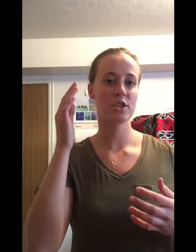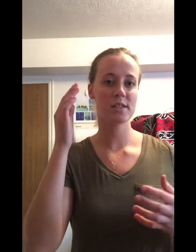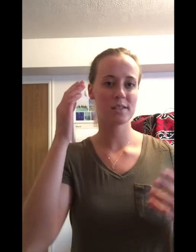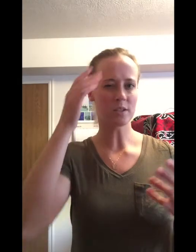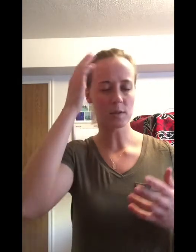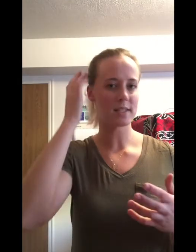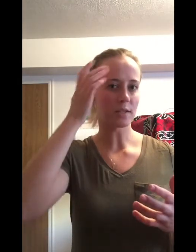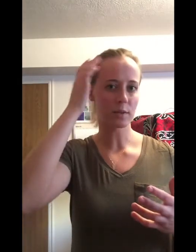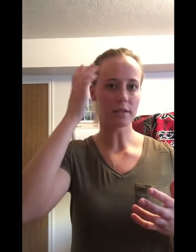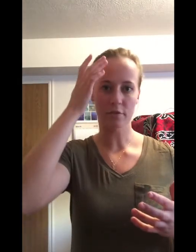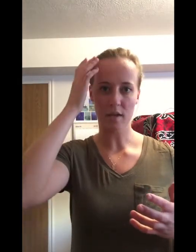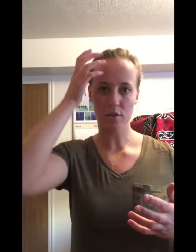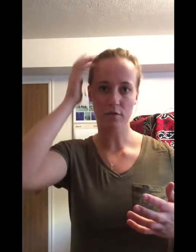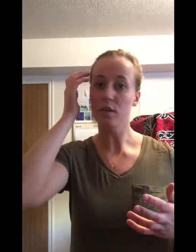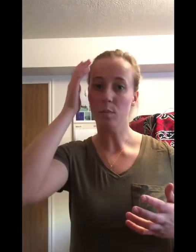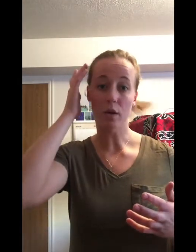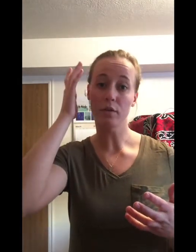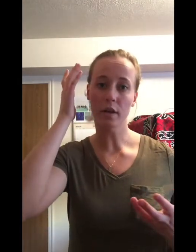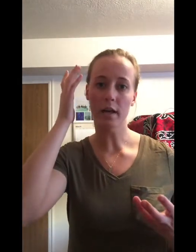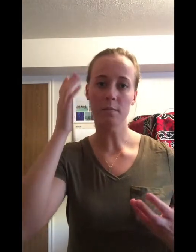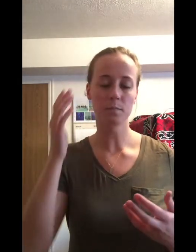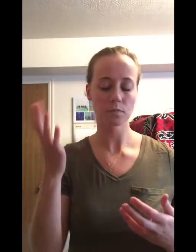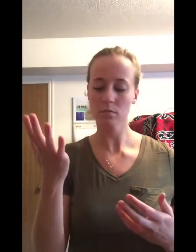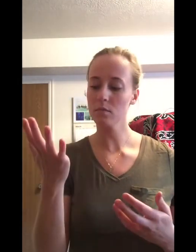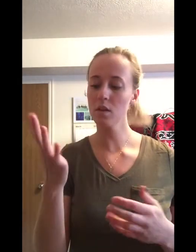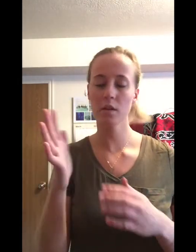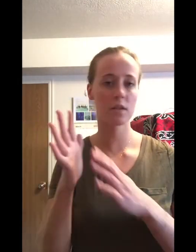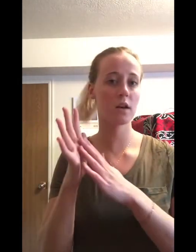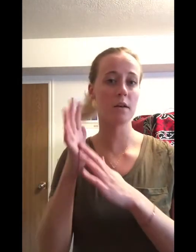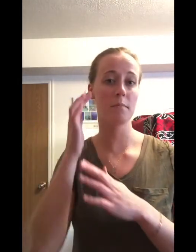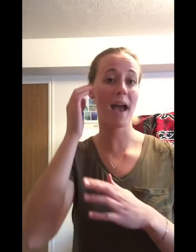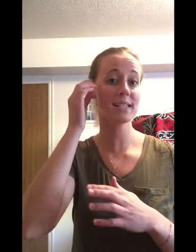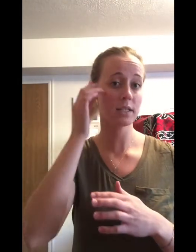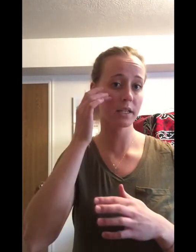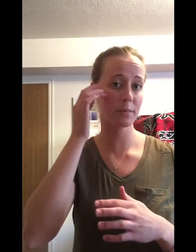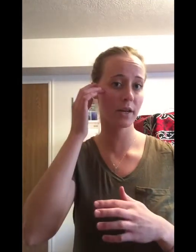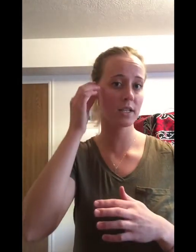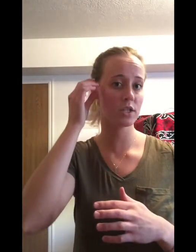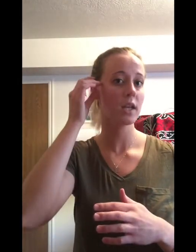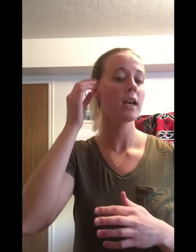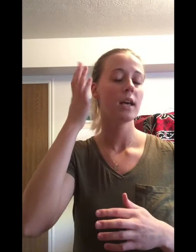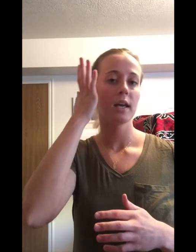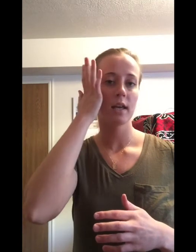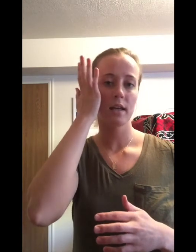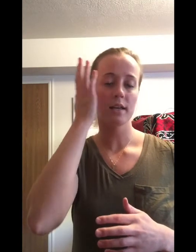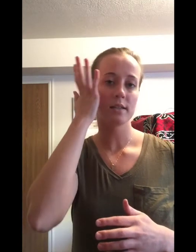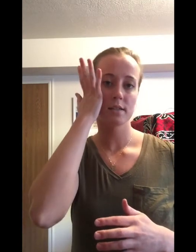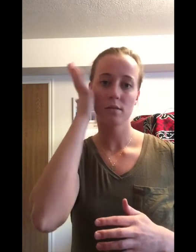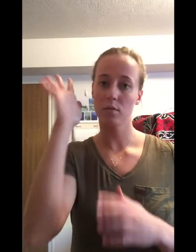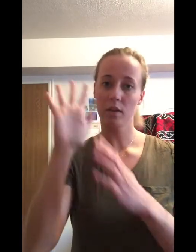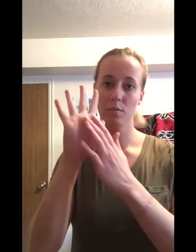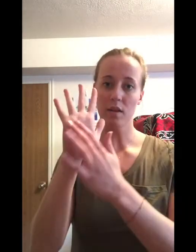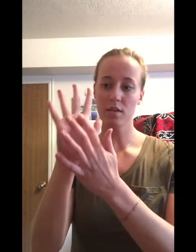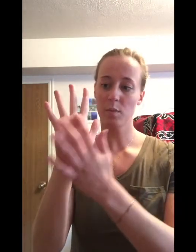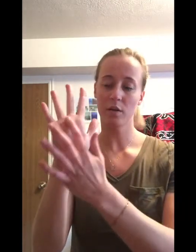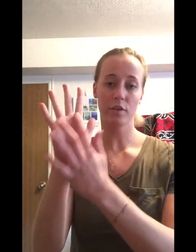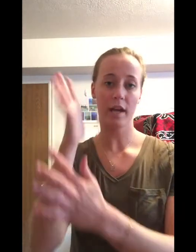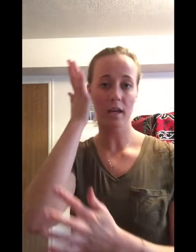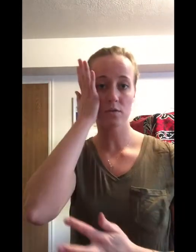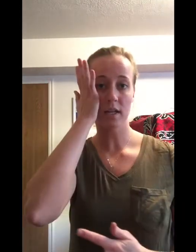just deals with sensory information for this part of your head. The maxillary branch is going to be on this part of your hand right